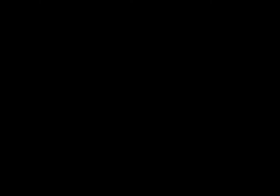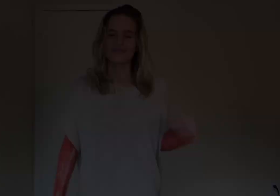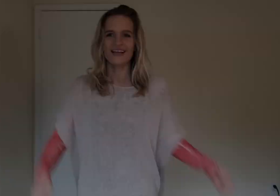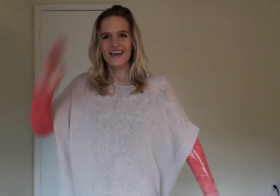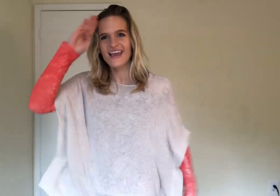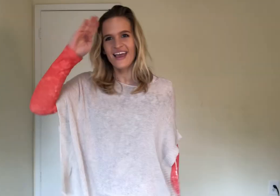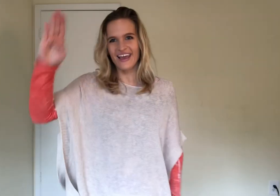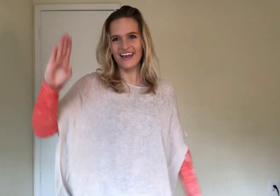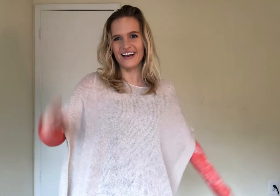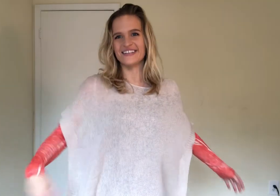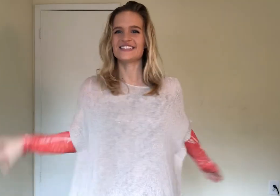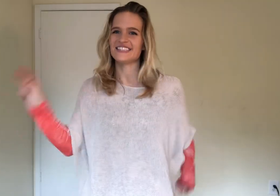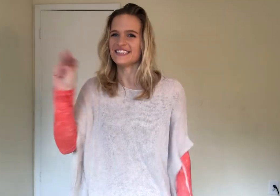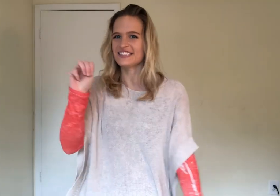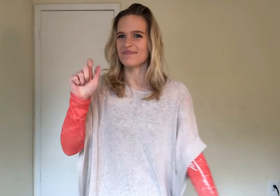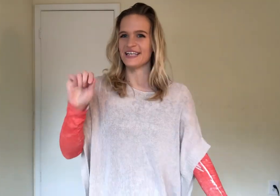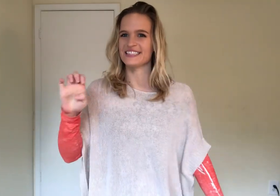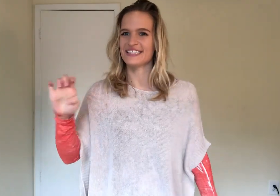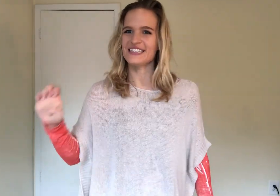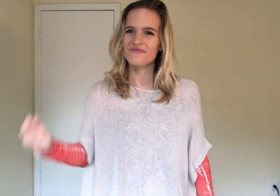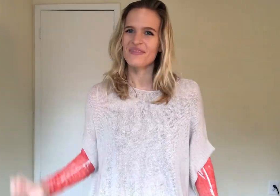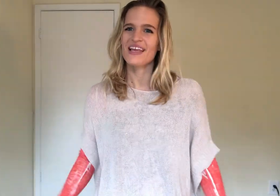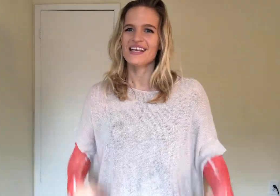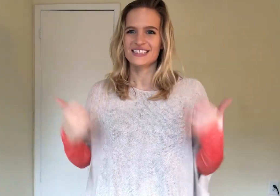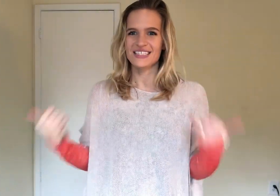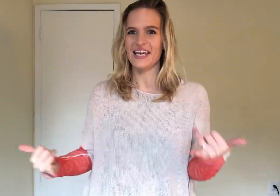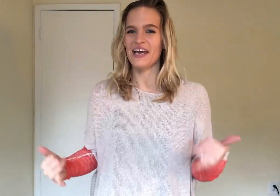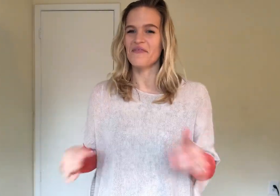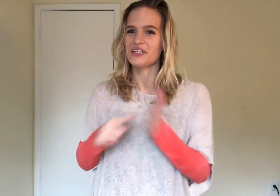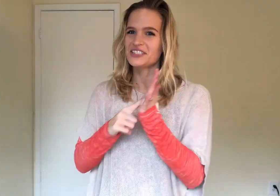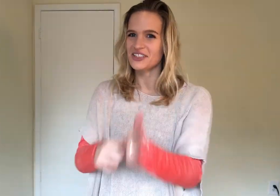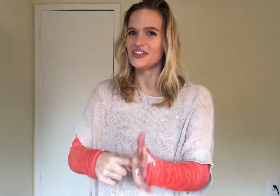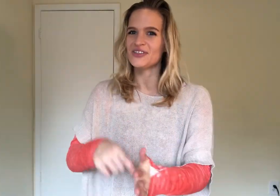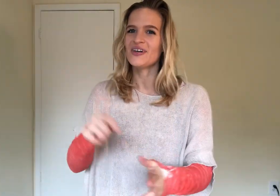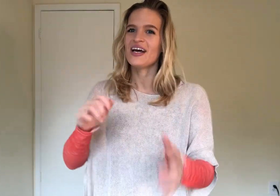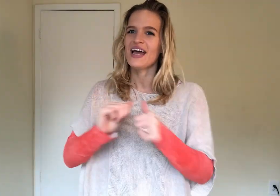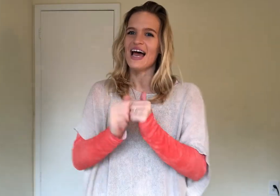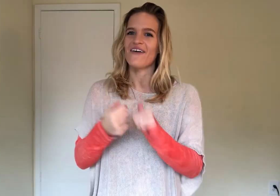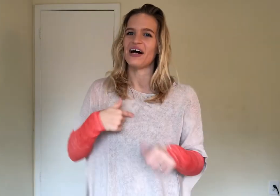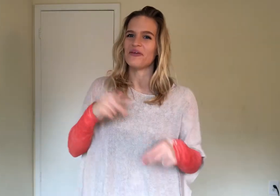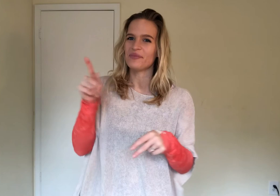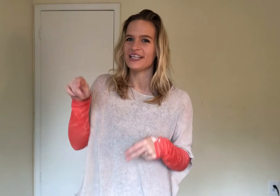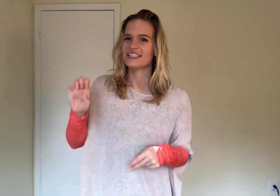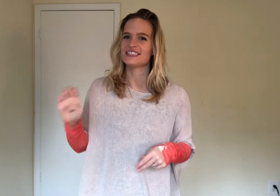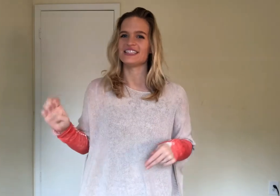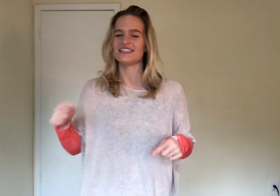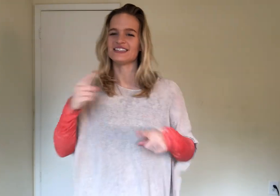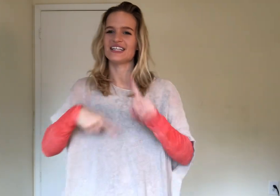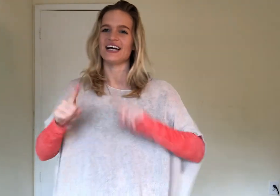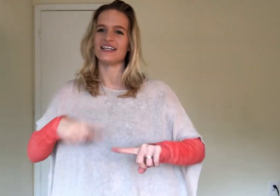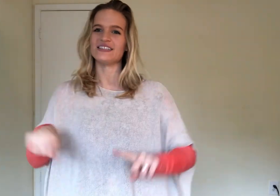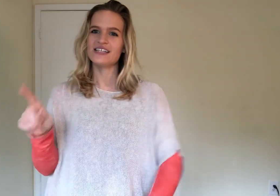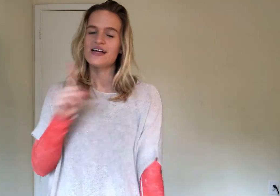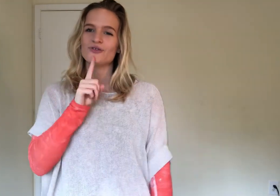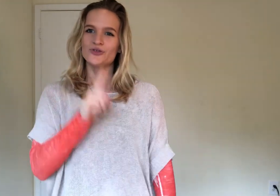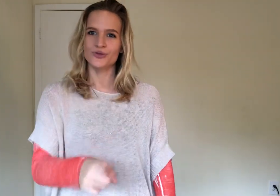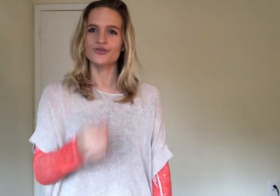Hey guys it's Macy. Today I'm going to show you how I PSE signed True